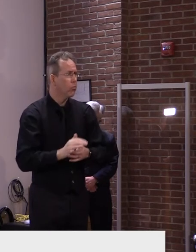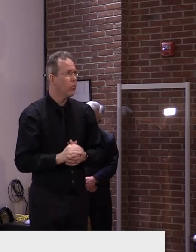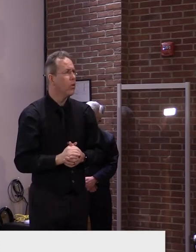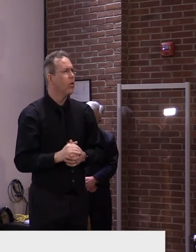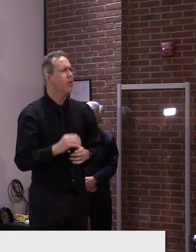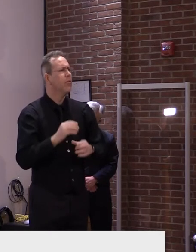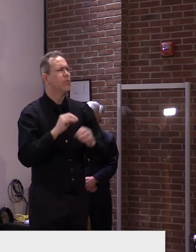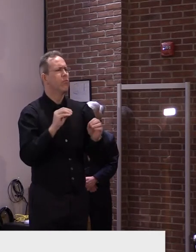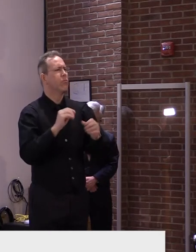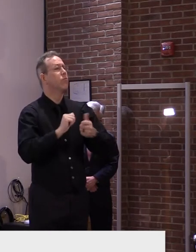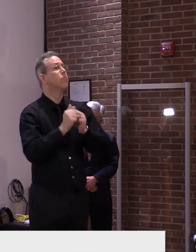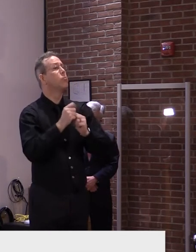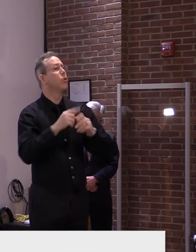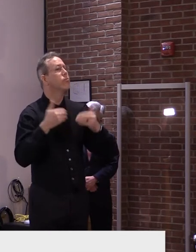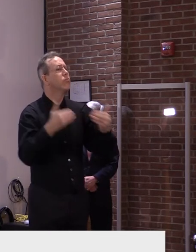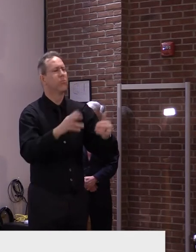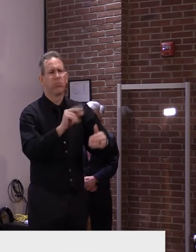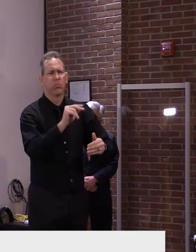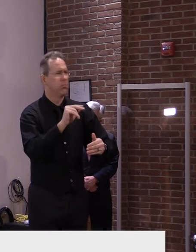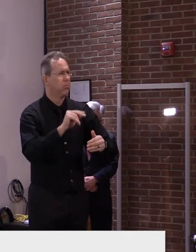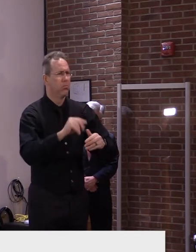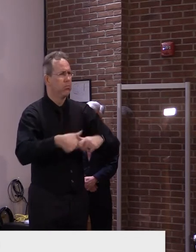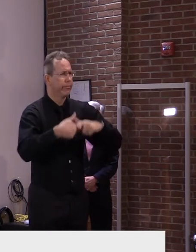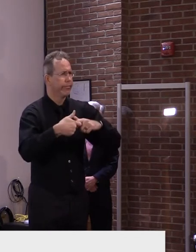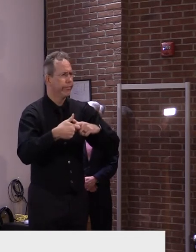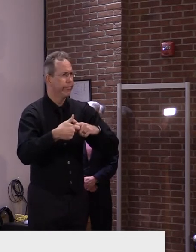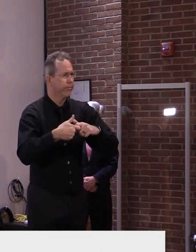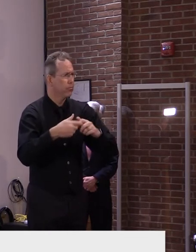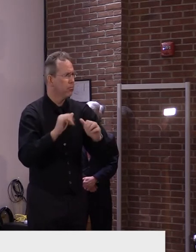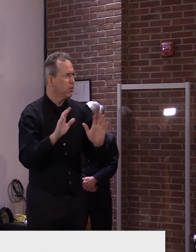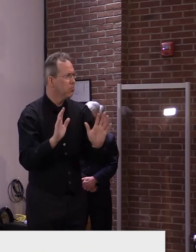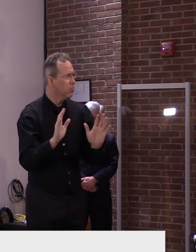at that school either. Secretary French?